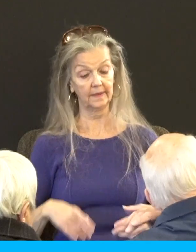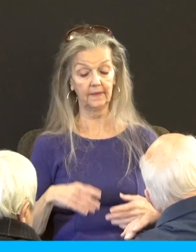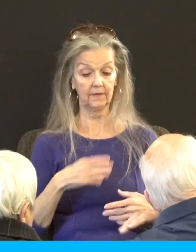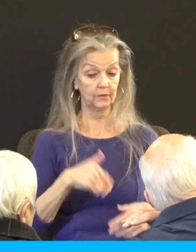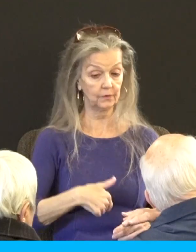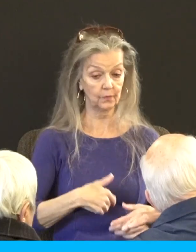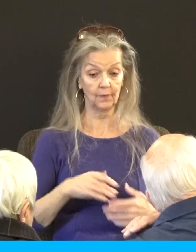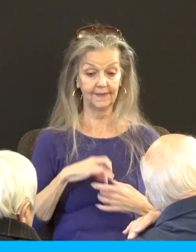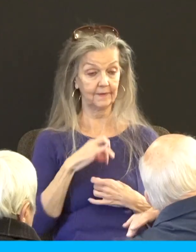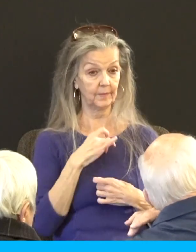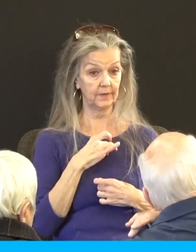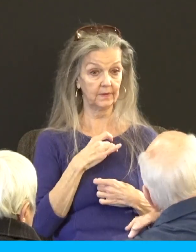which means none of us are immune